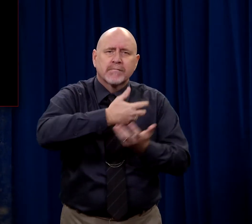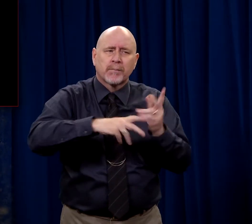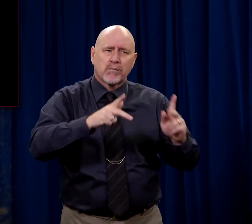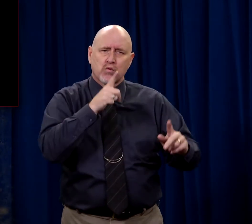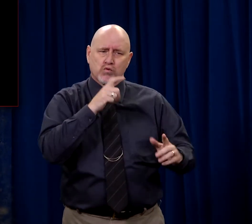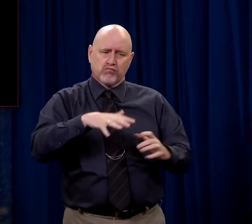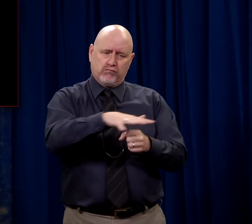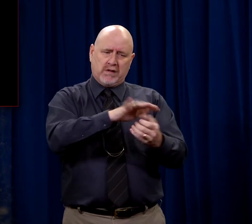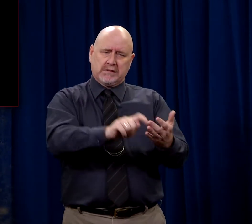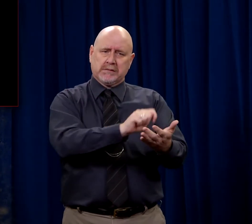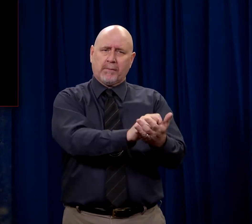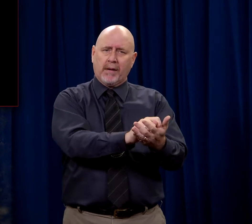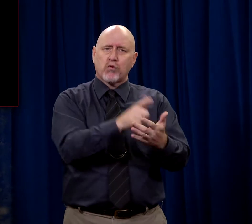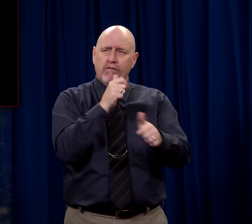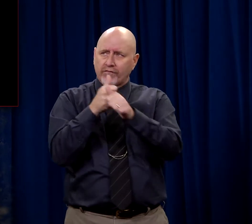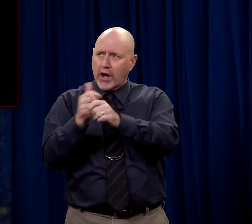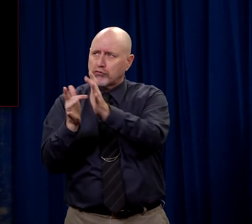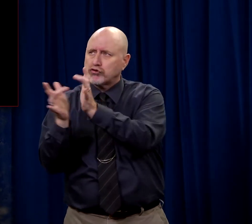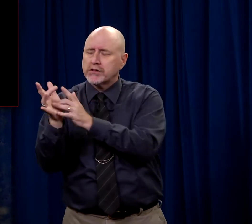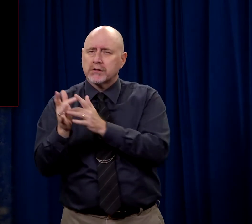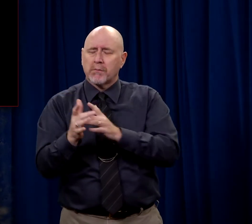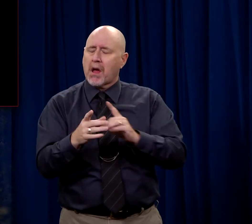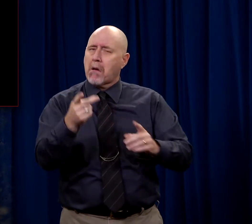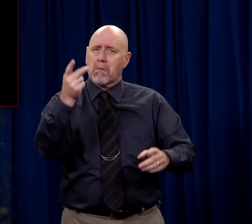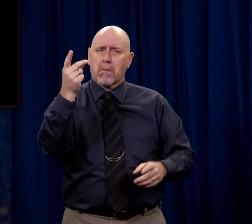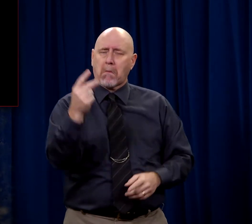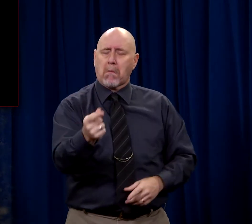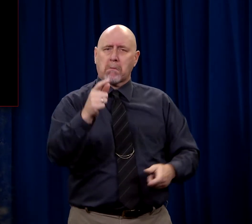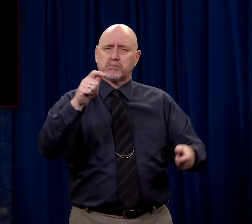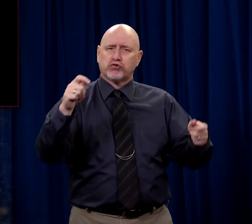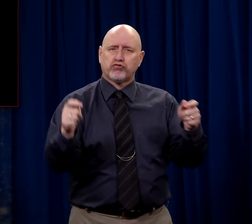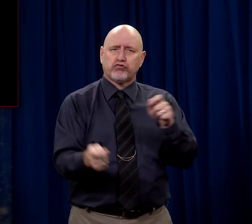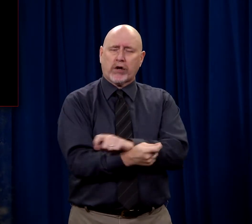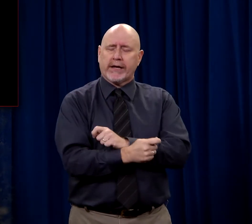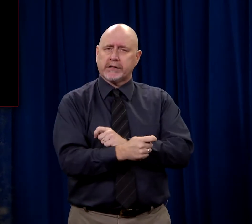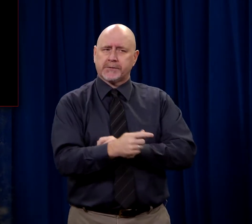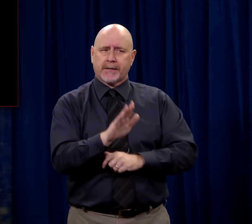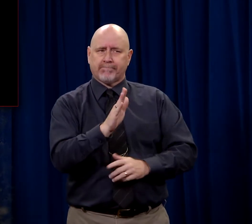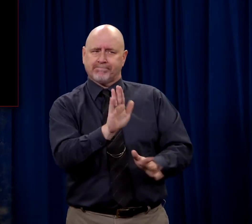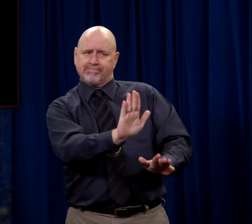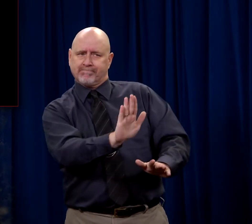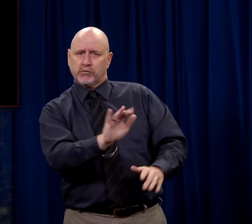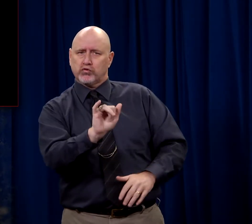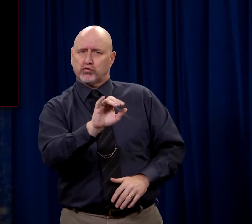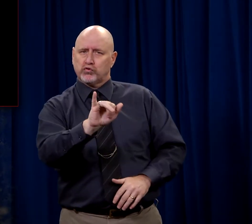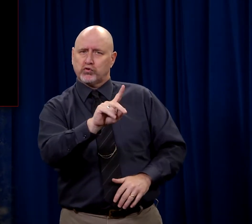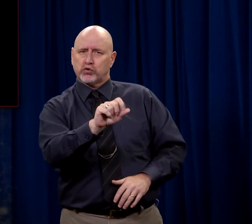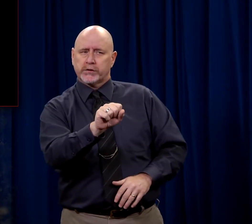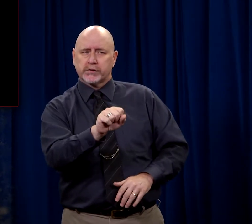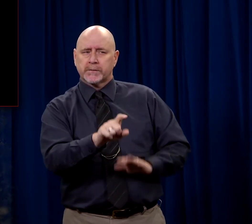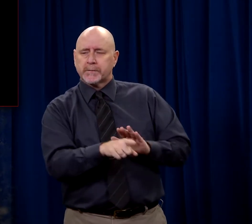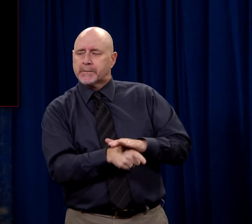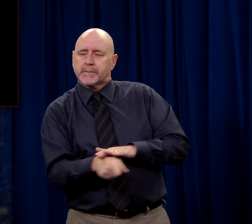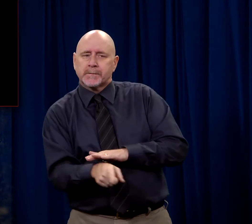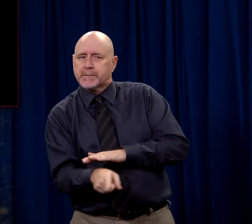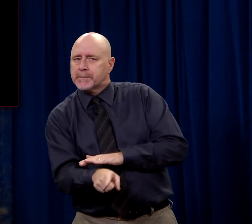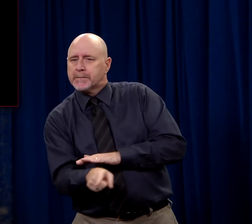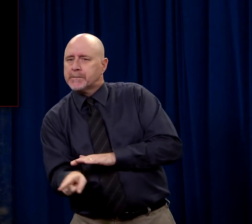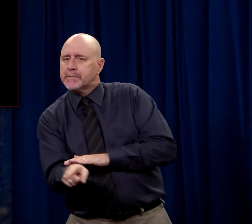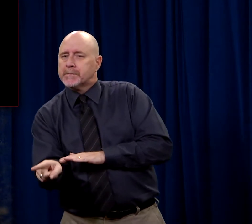contemporaries, the followers of Jesus. But something has changed inside of him. And Judas sneaks away and goes